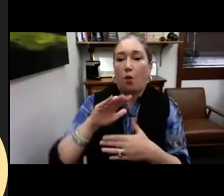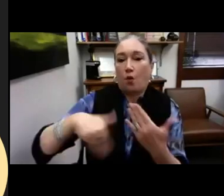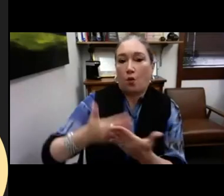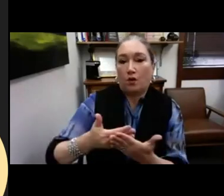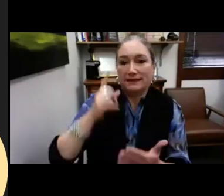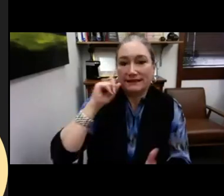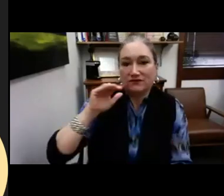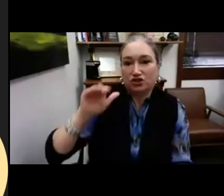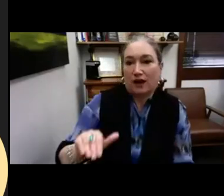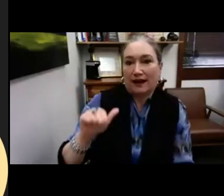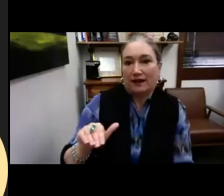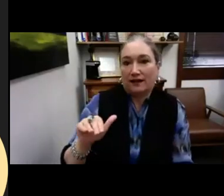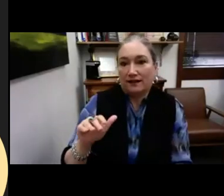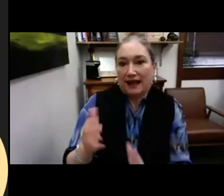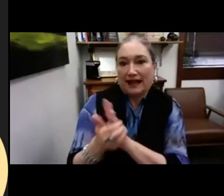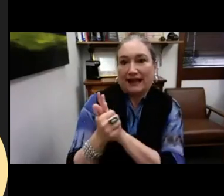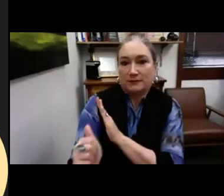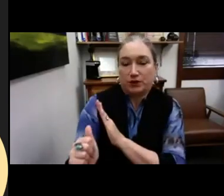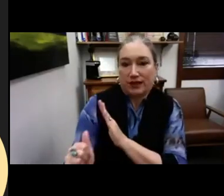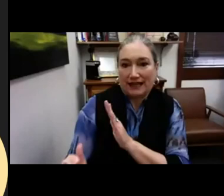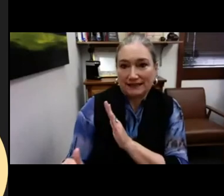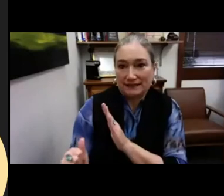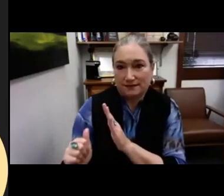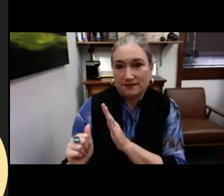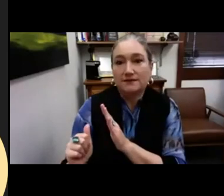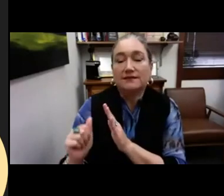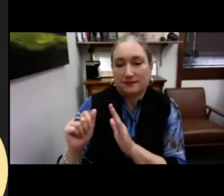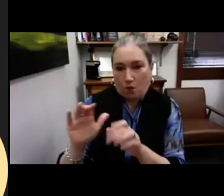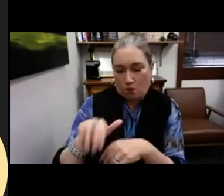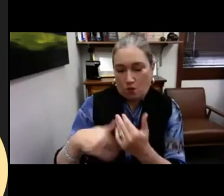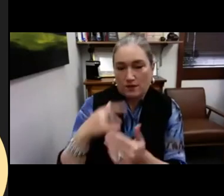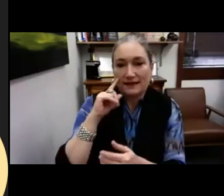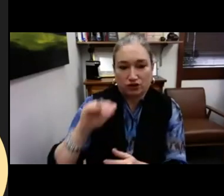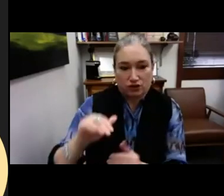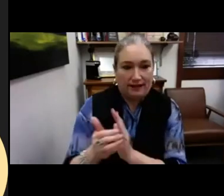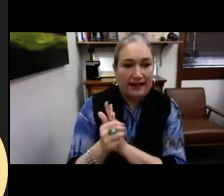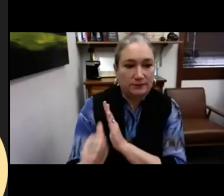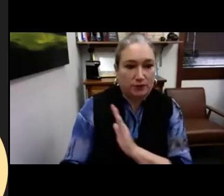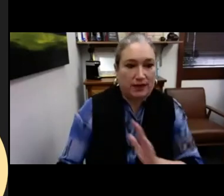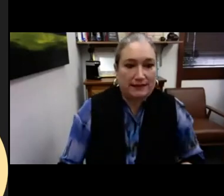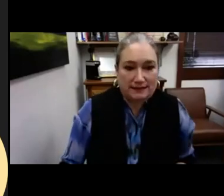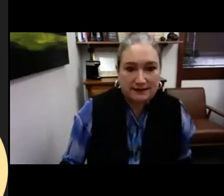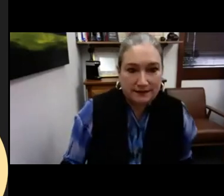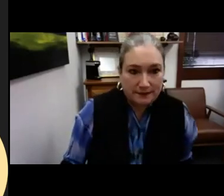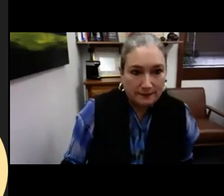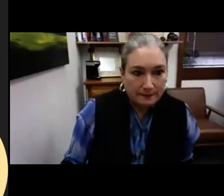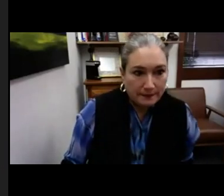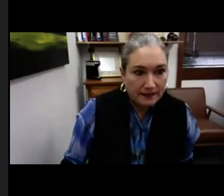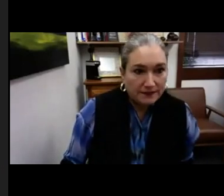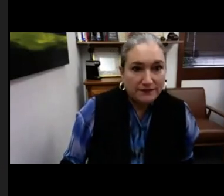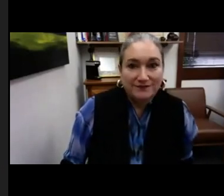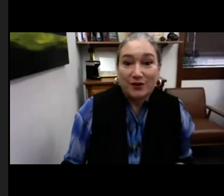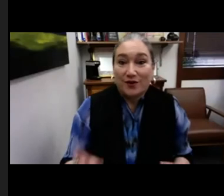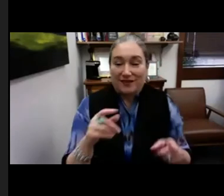all three of those different areas, we're able to provide all of this information to the whole deaf child